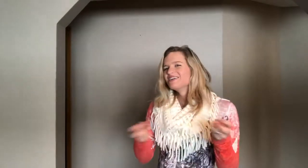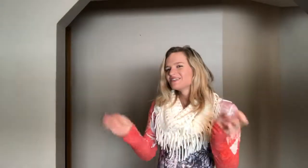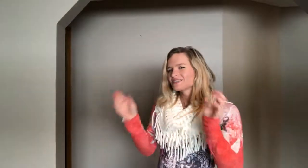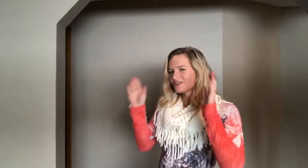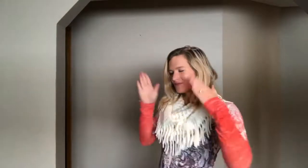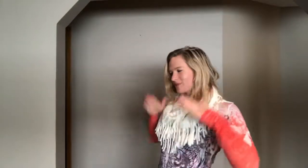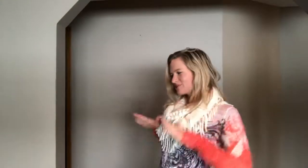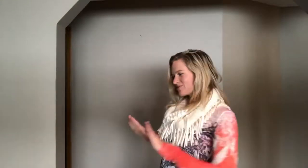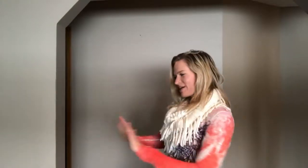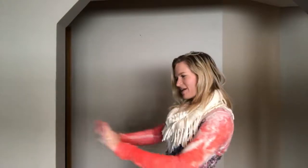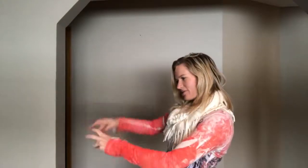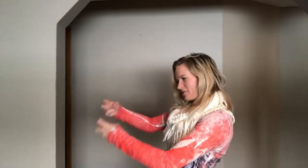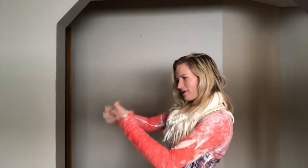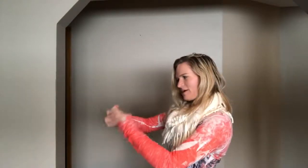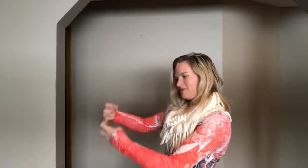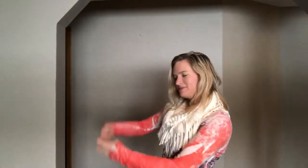So you push away all your problems.